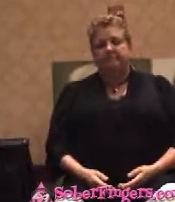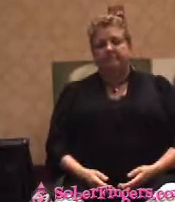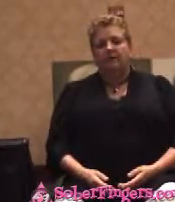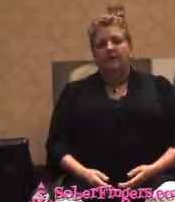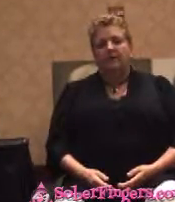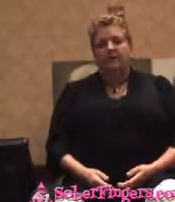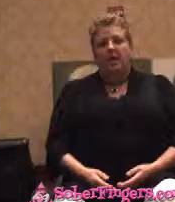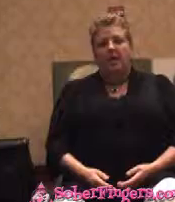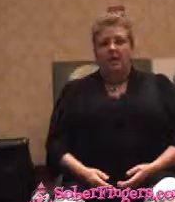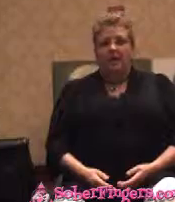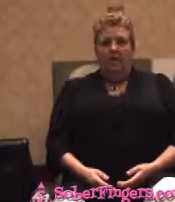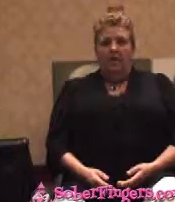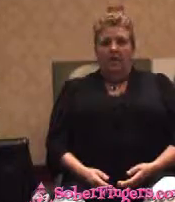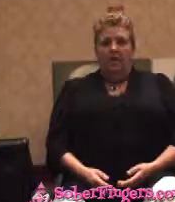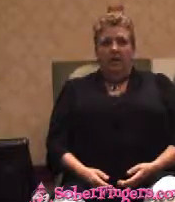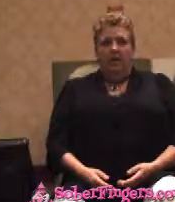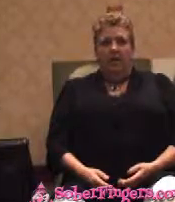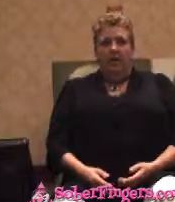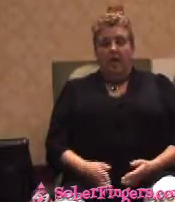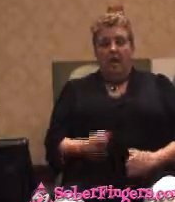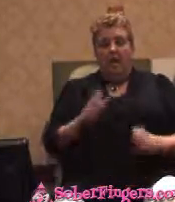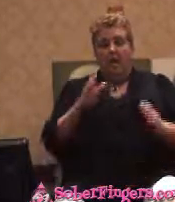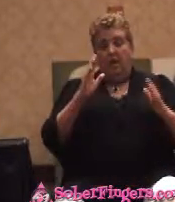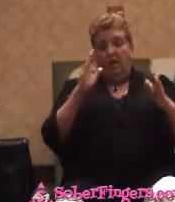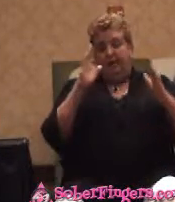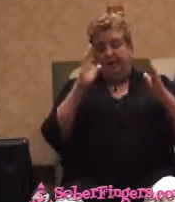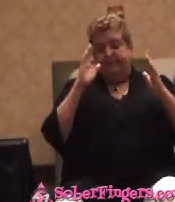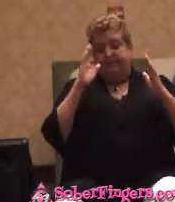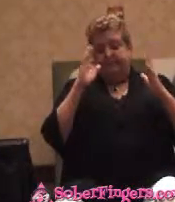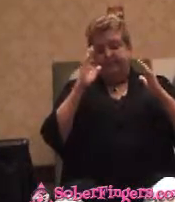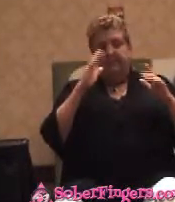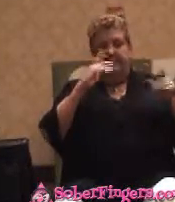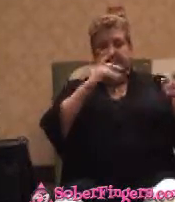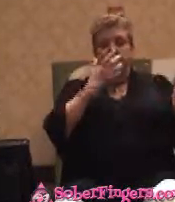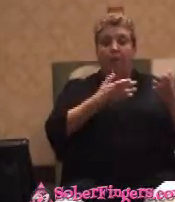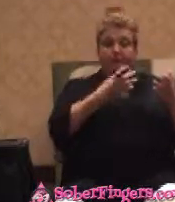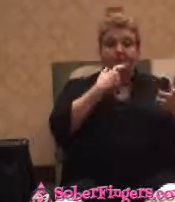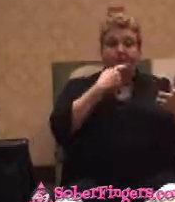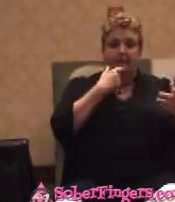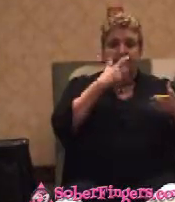night like she turned out to be. She said, Because Jerry's passed out in his chair. That's what she promised her.